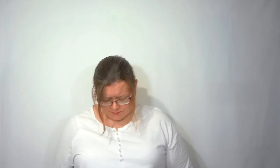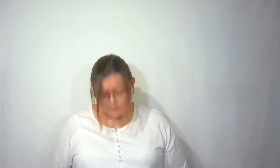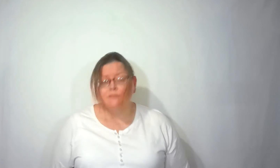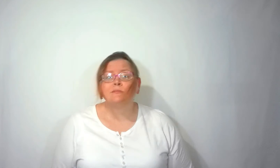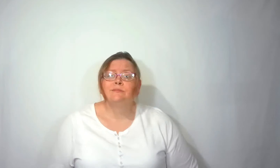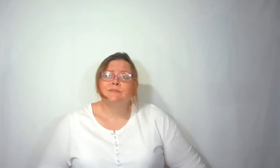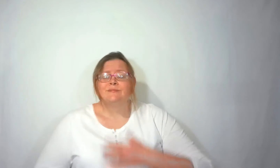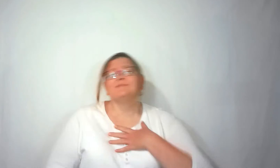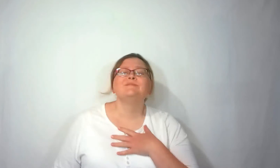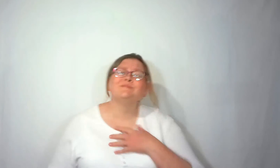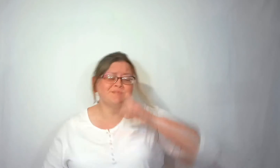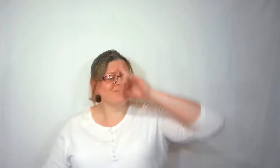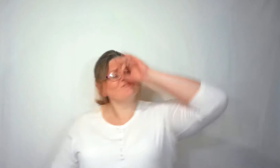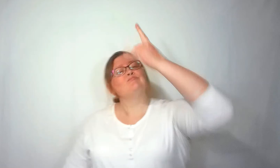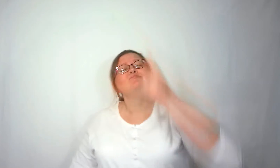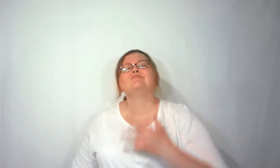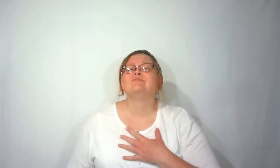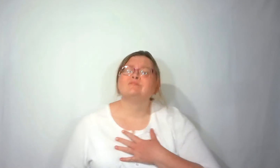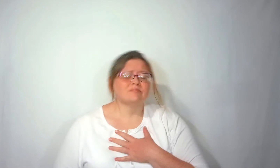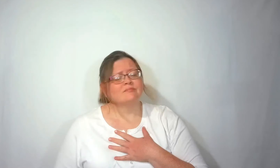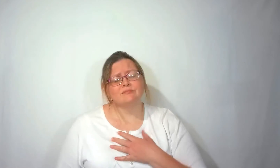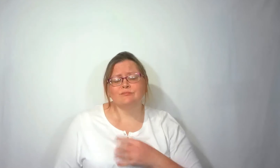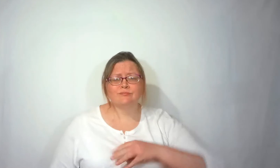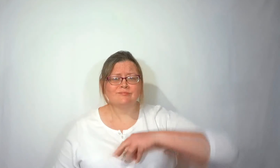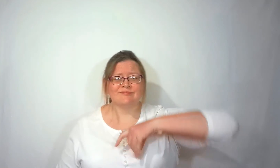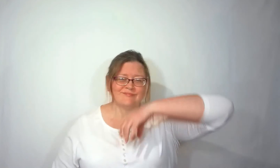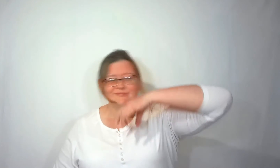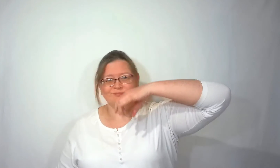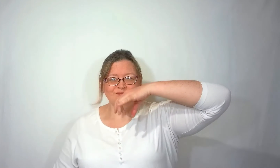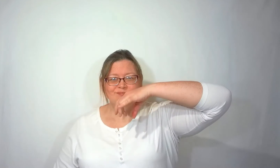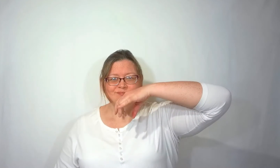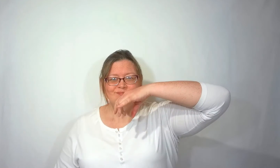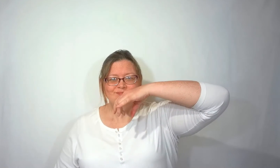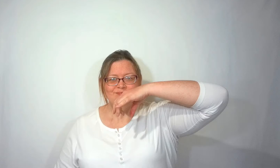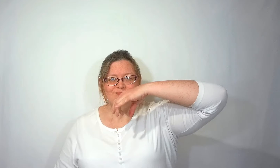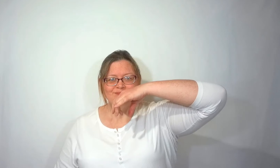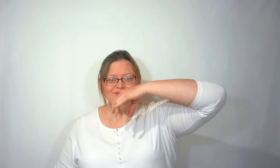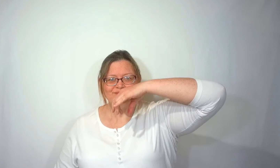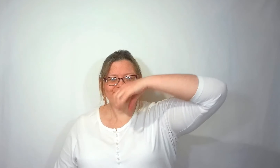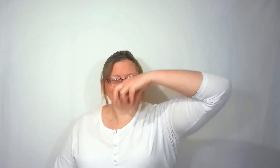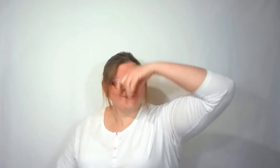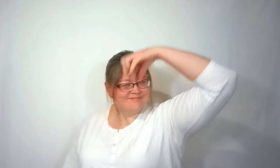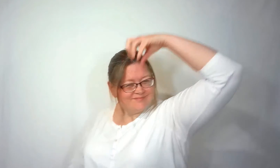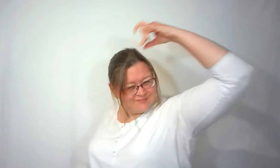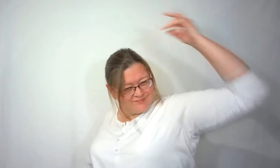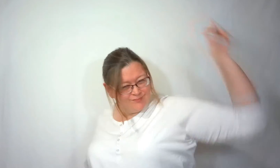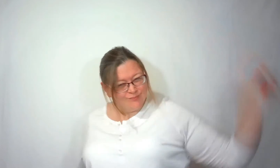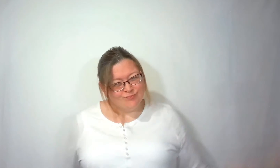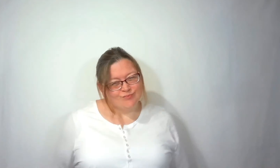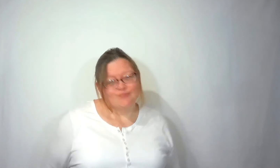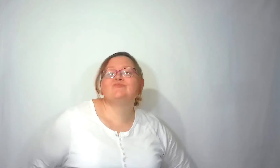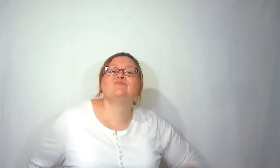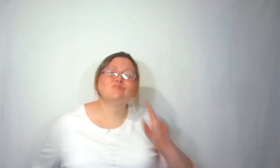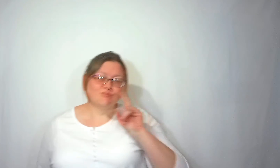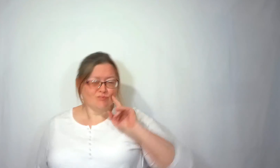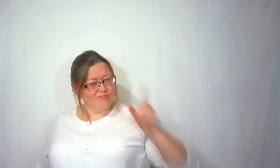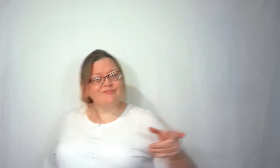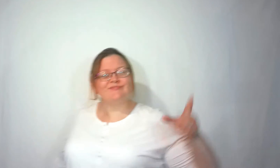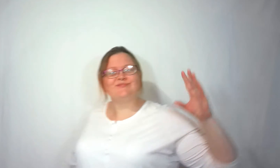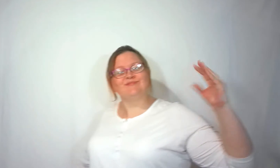The one I know that I could be Yeah I see you're